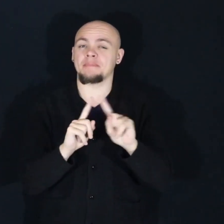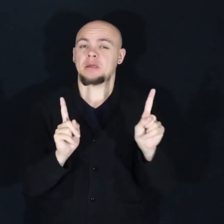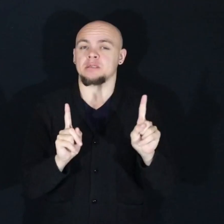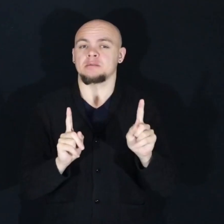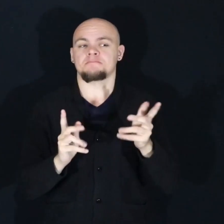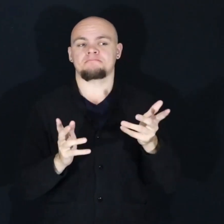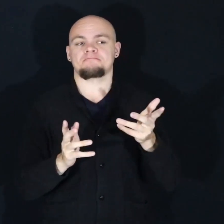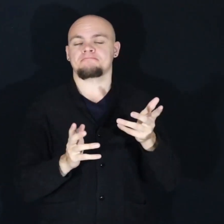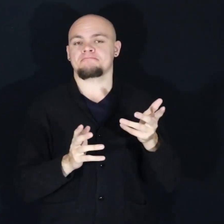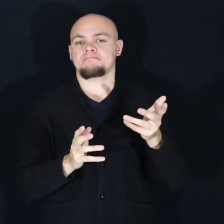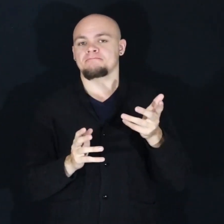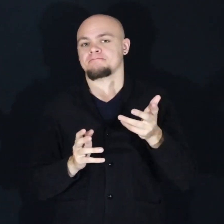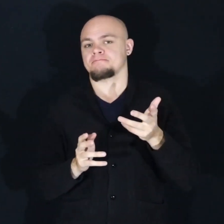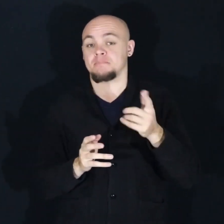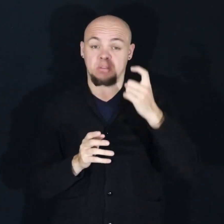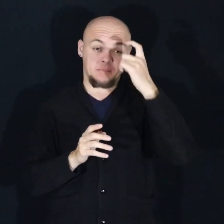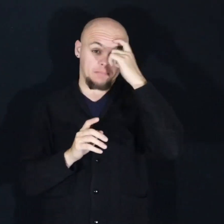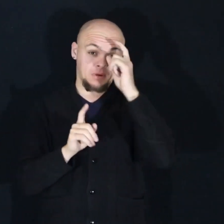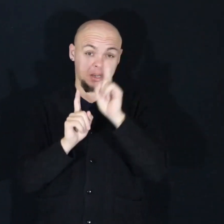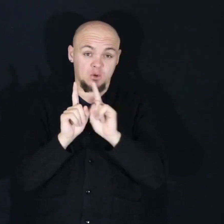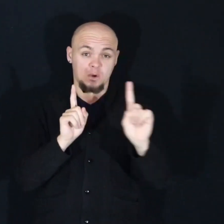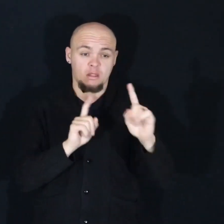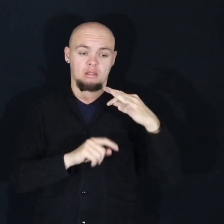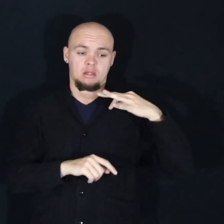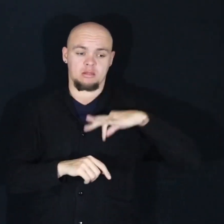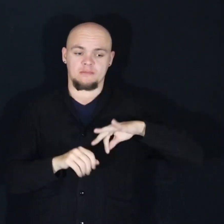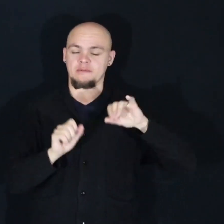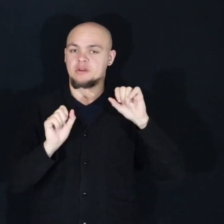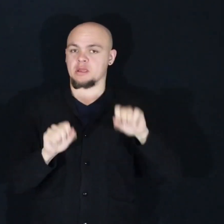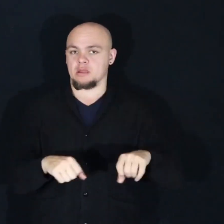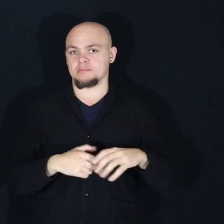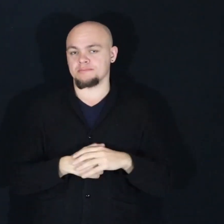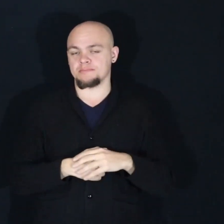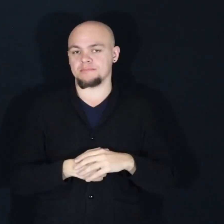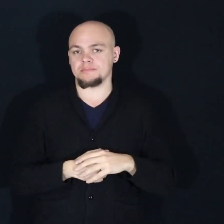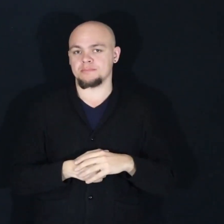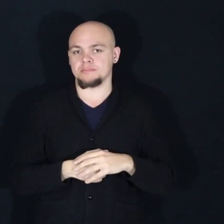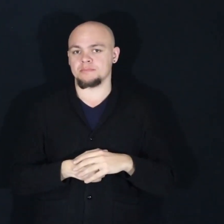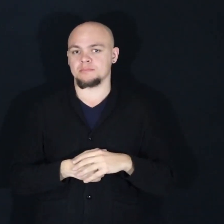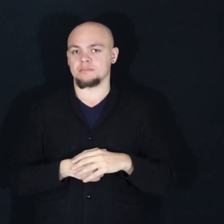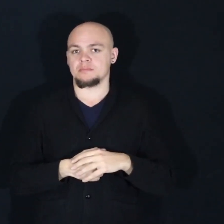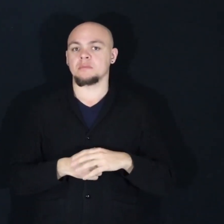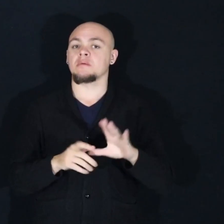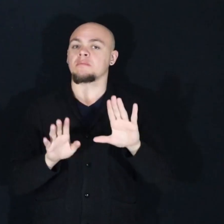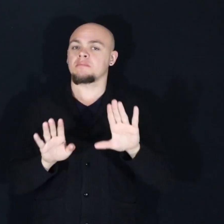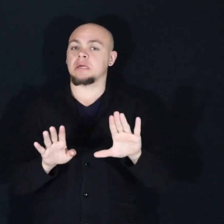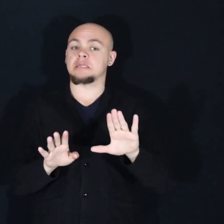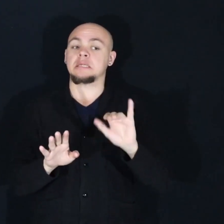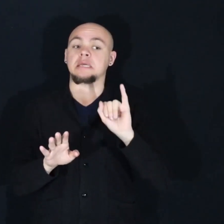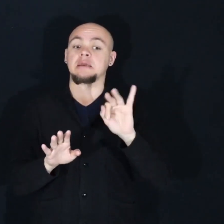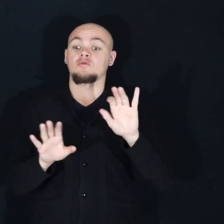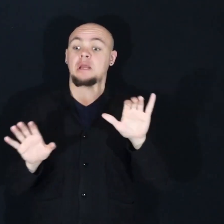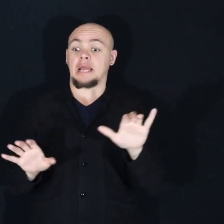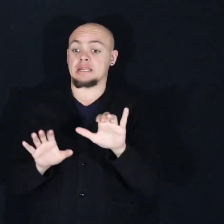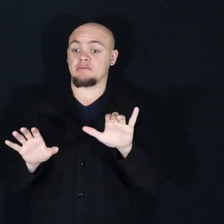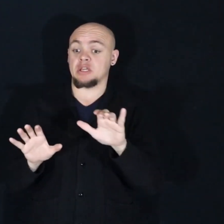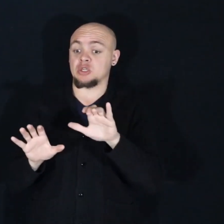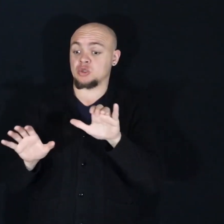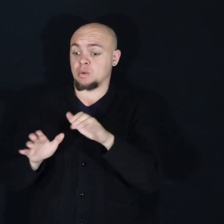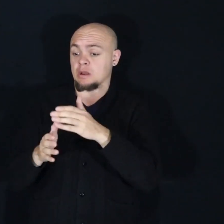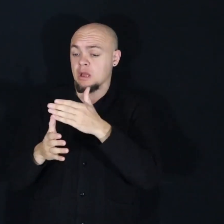there are ways we can use mind-wandering to our advantage as long as we don't mind-wander while actively doing other activities.